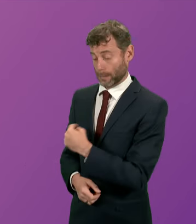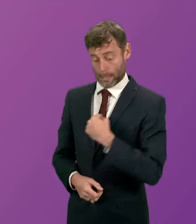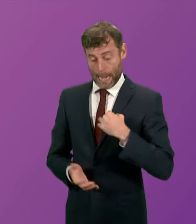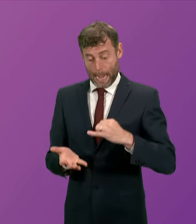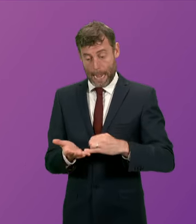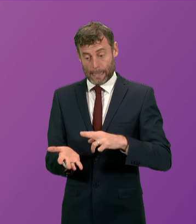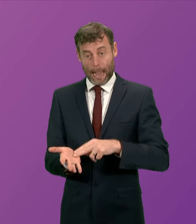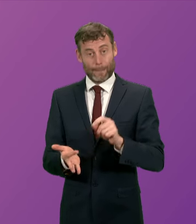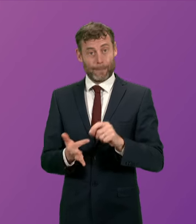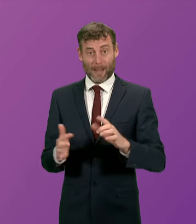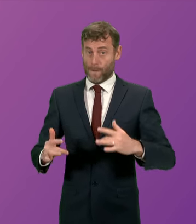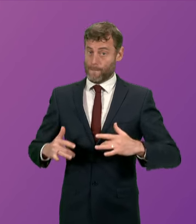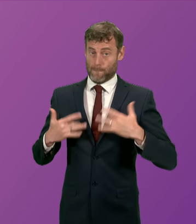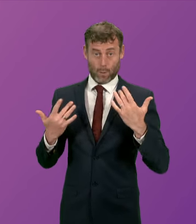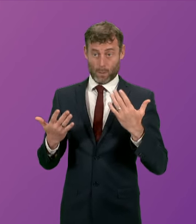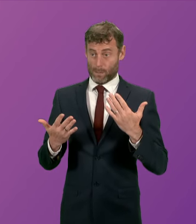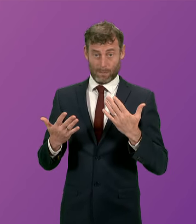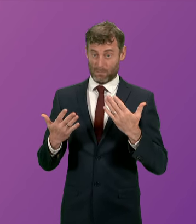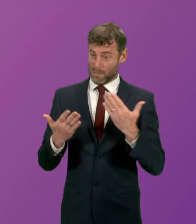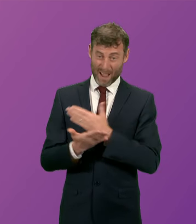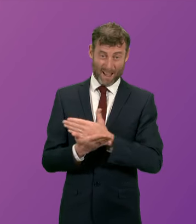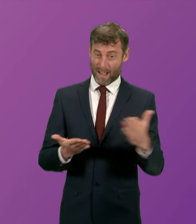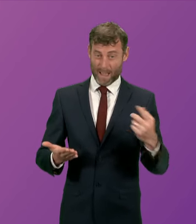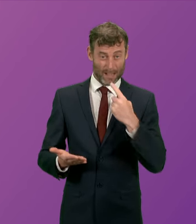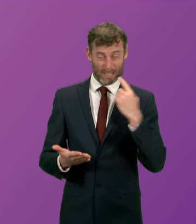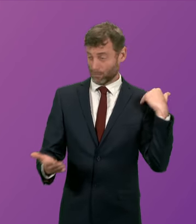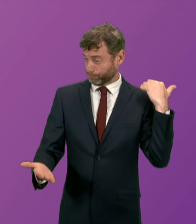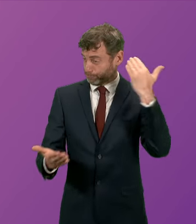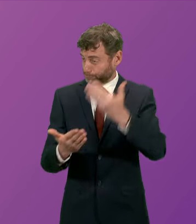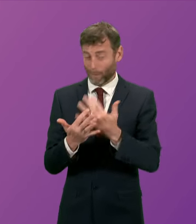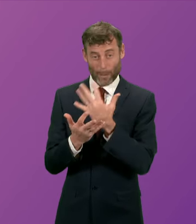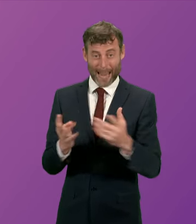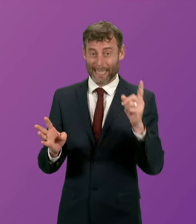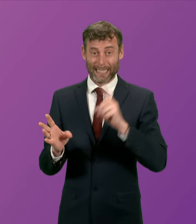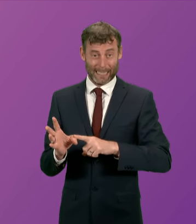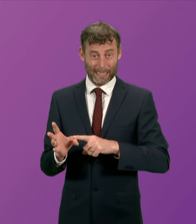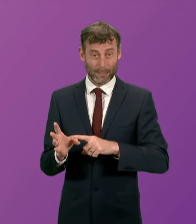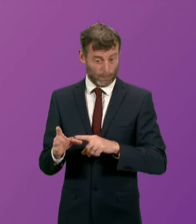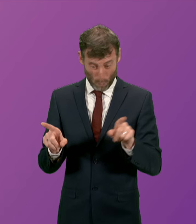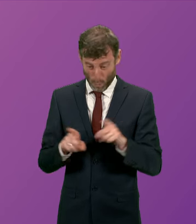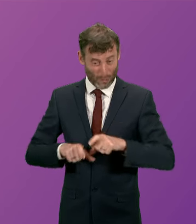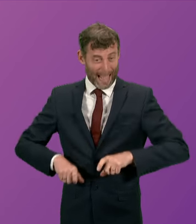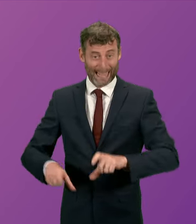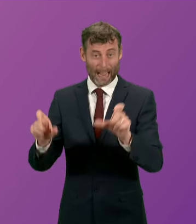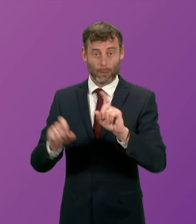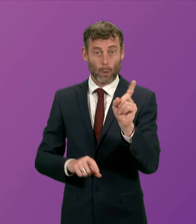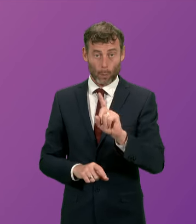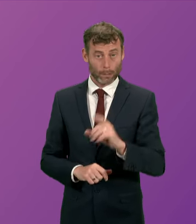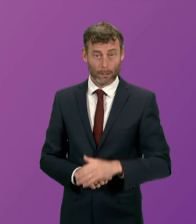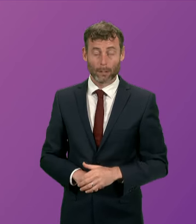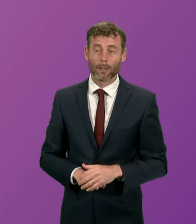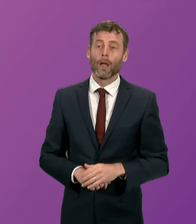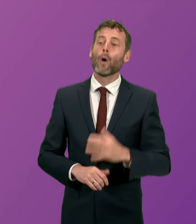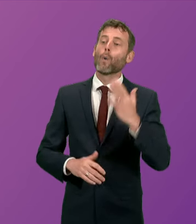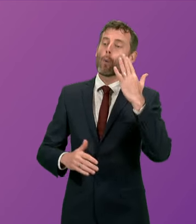the Scottish government for a formidable amount of time and certainly not something new this week that there had to be climate-compatibility